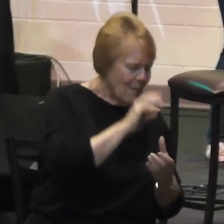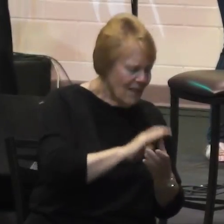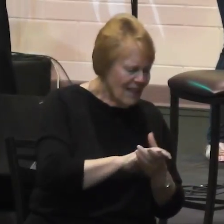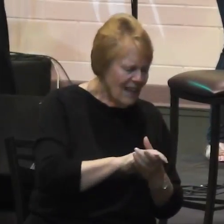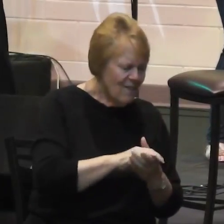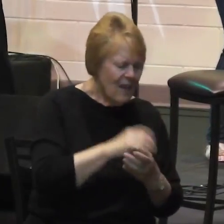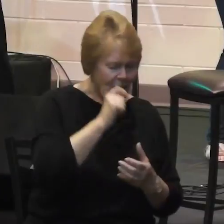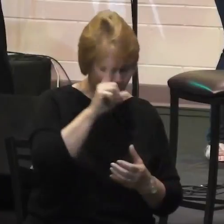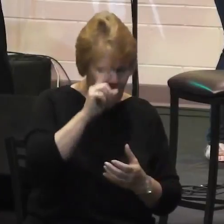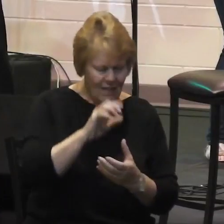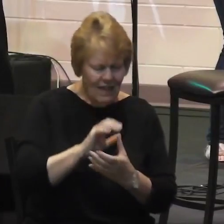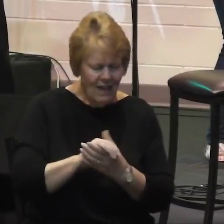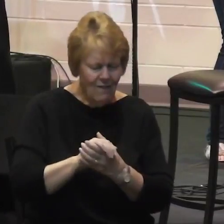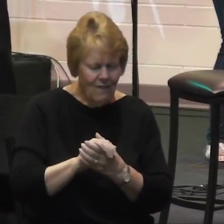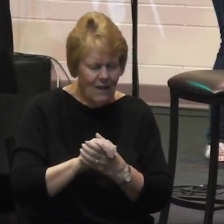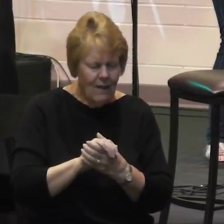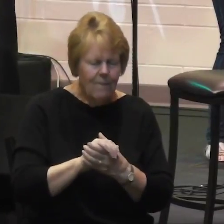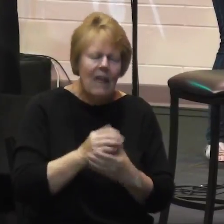we have not seen